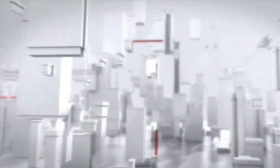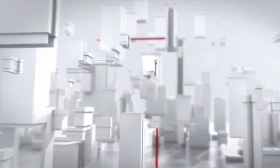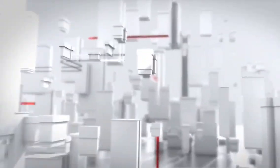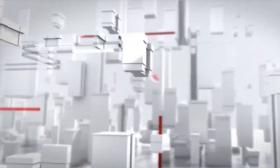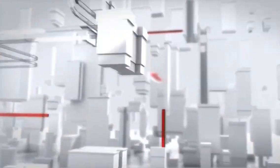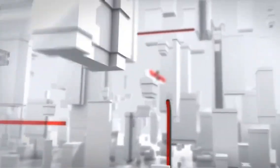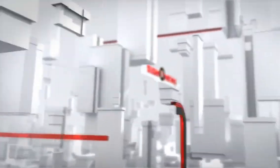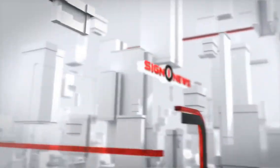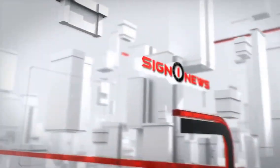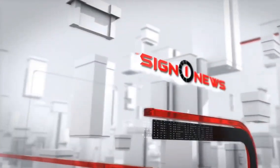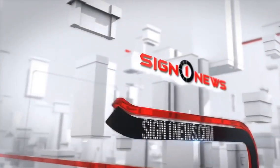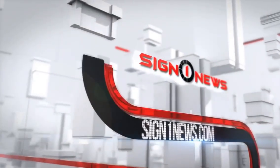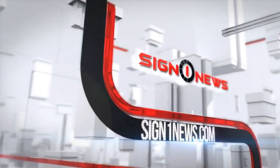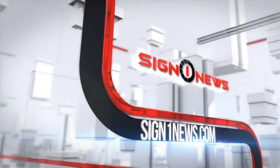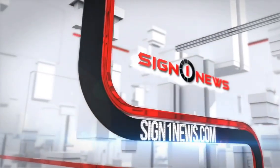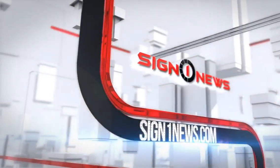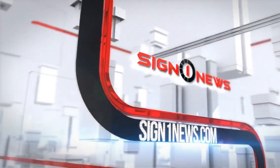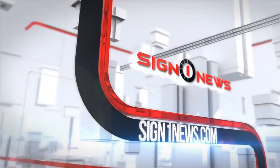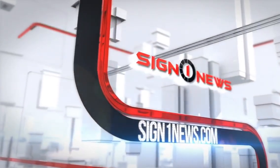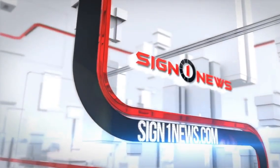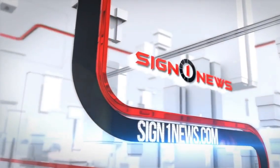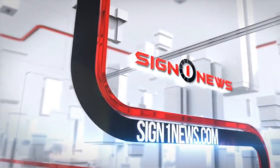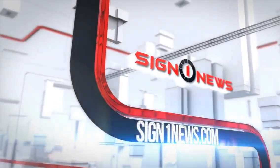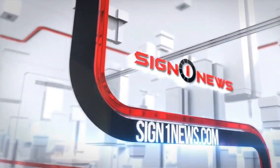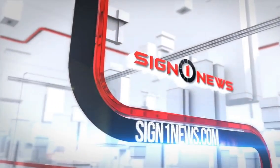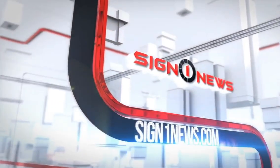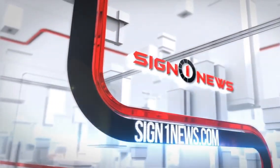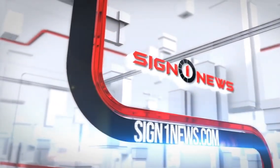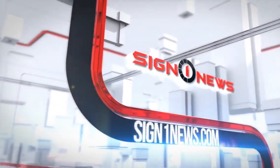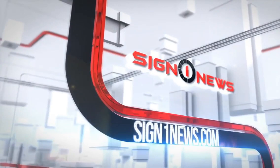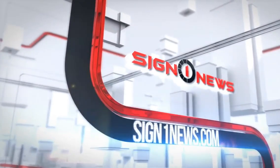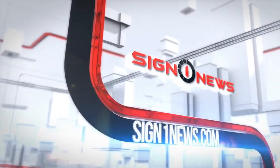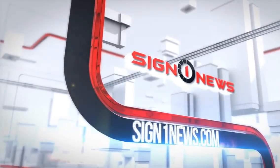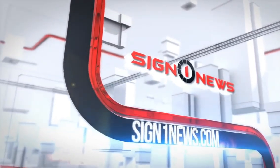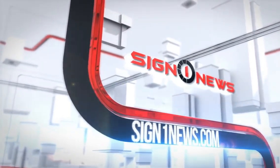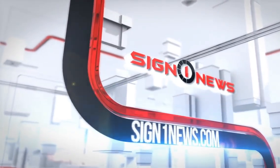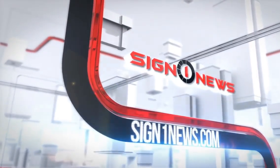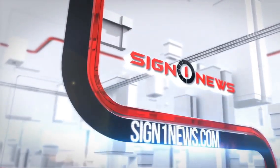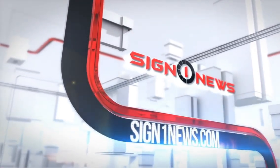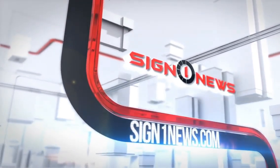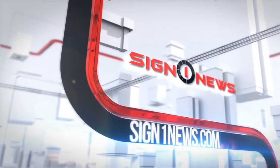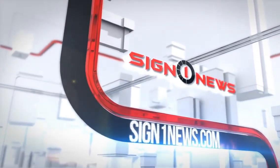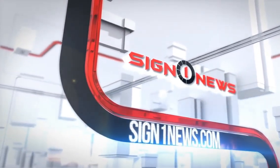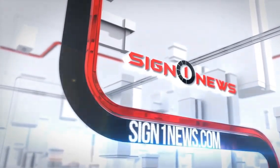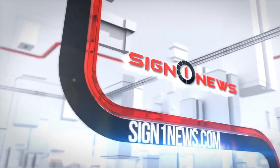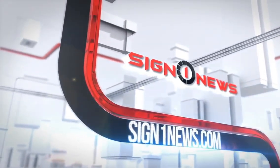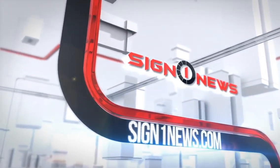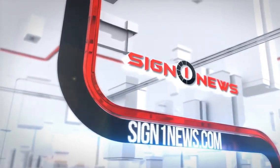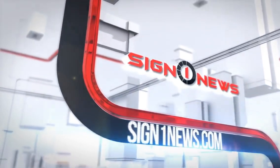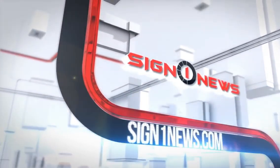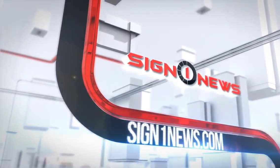Apple TV, and Roku. Have a great day and a great weekend.